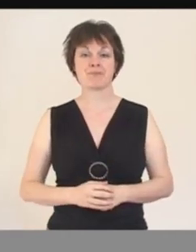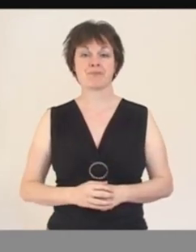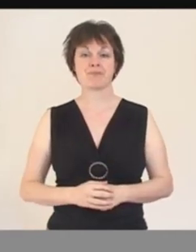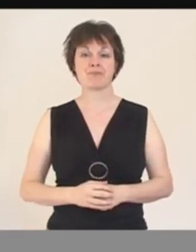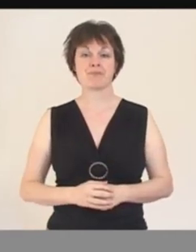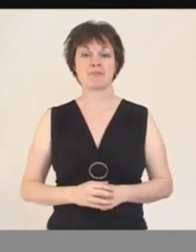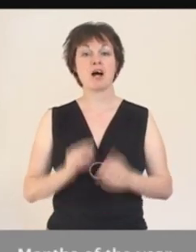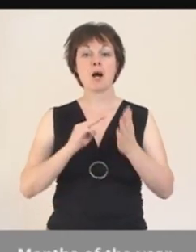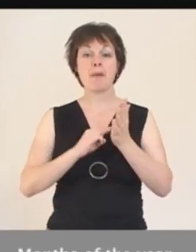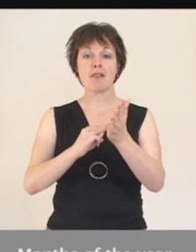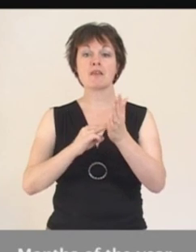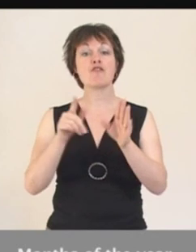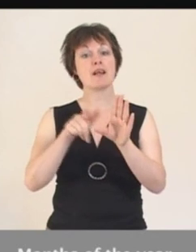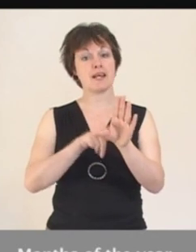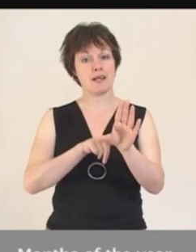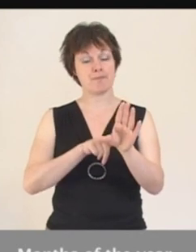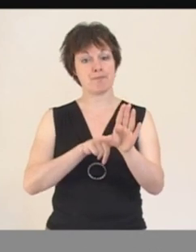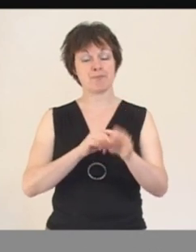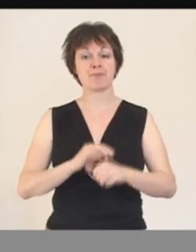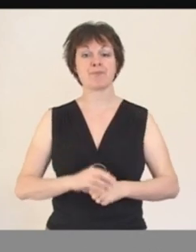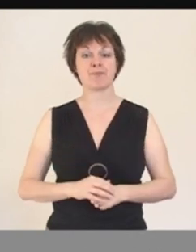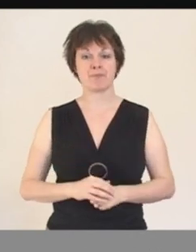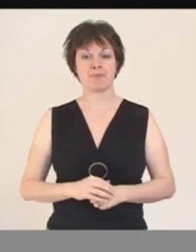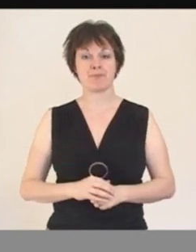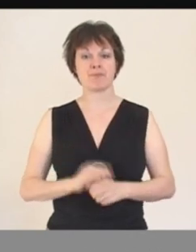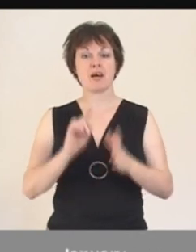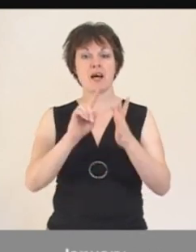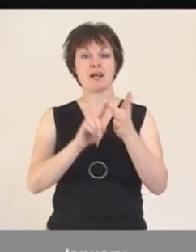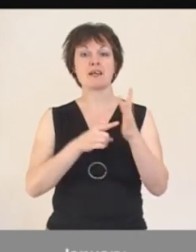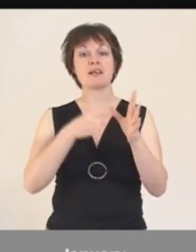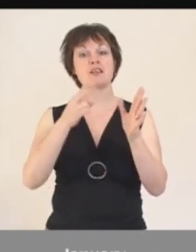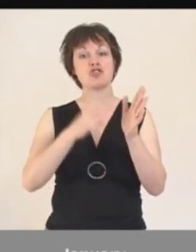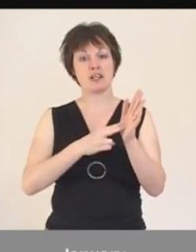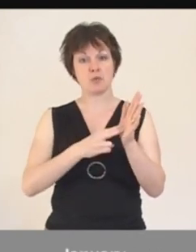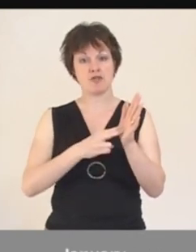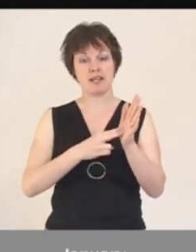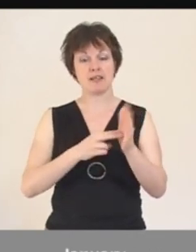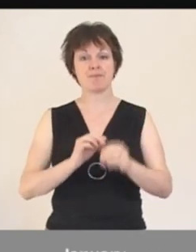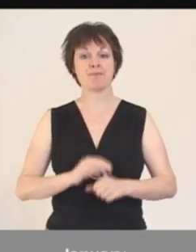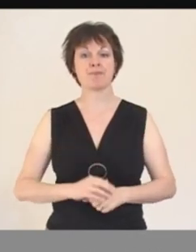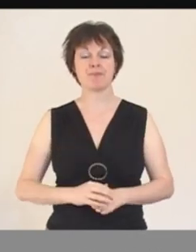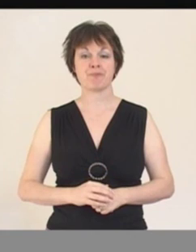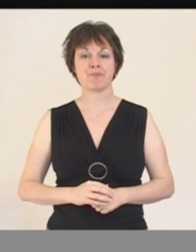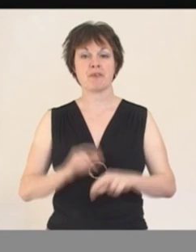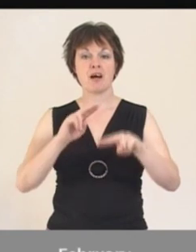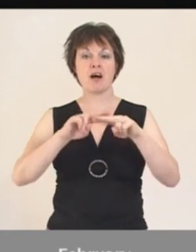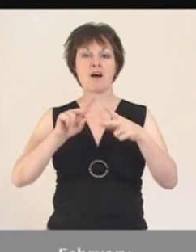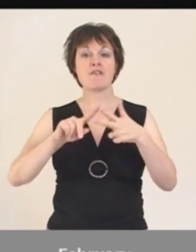Month of the Year January February